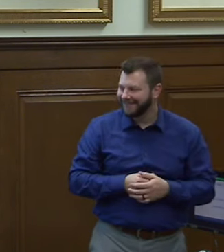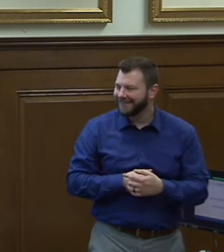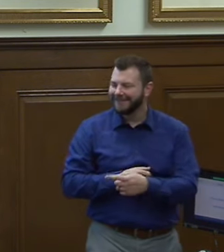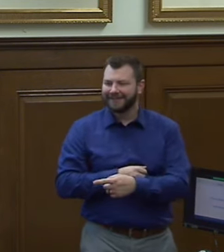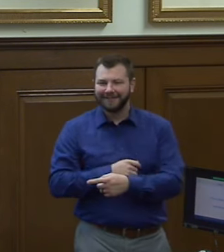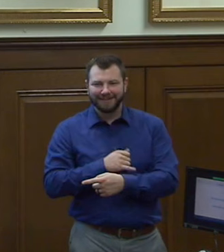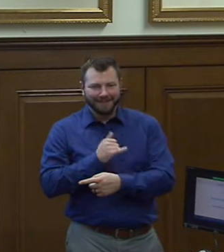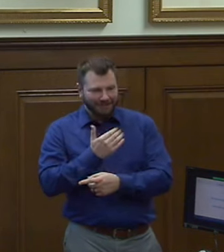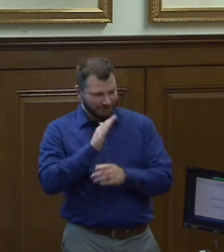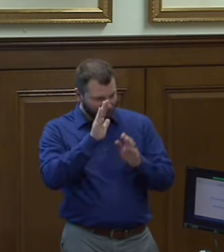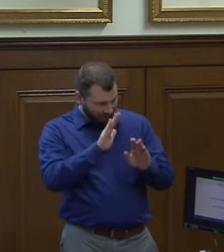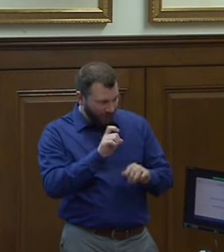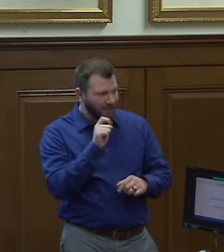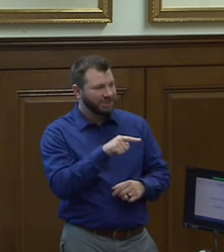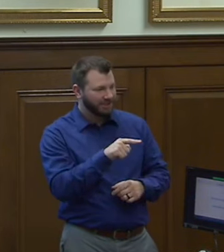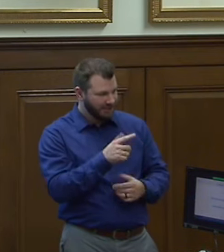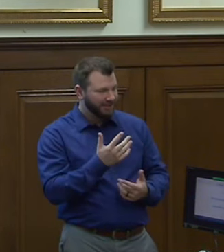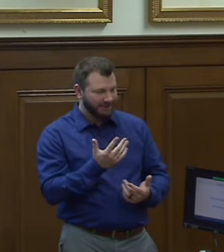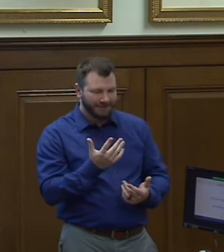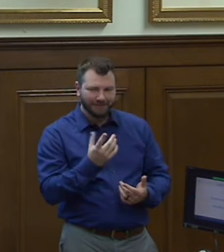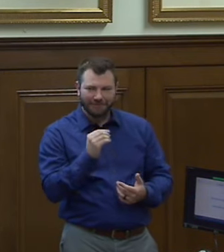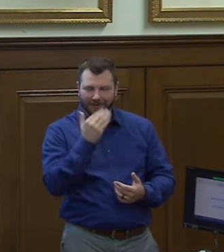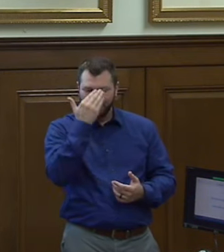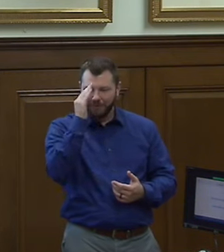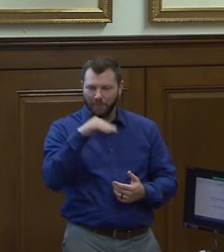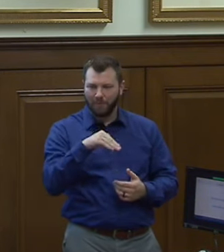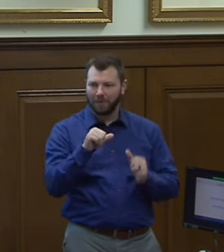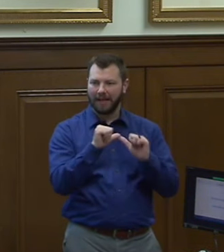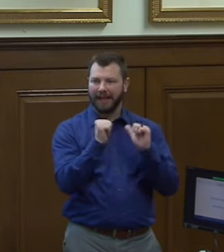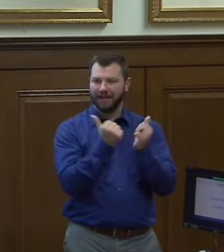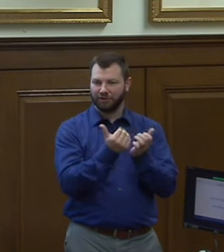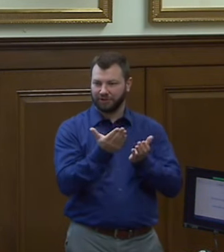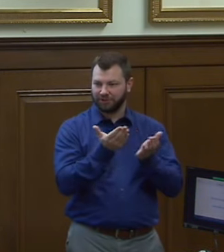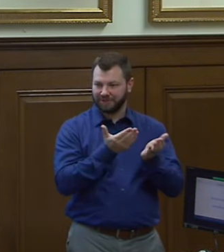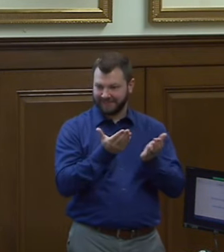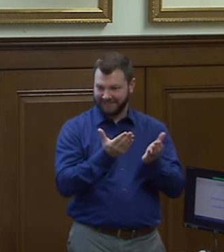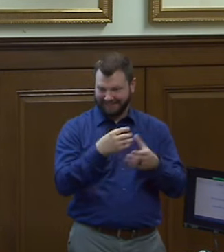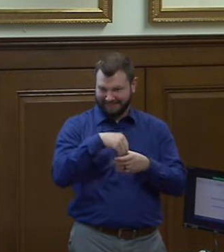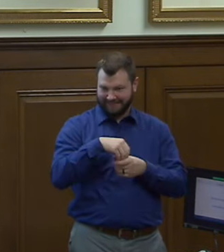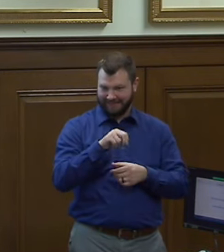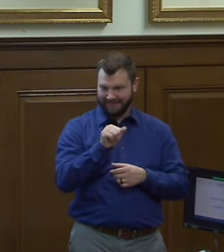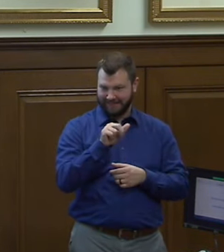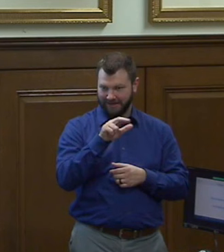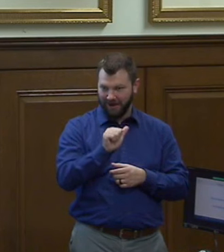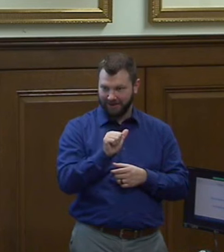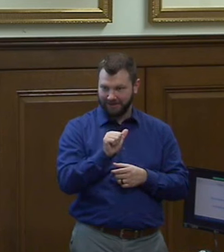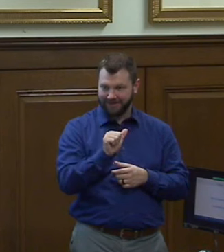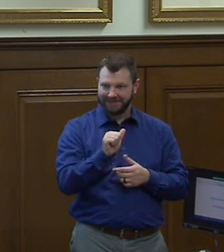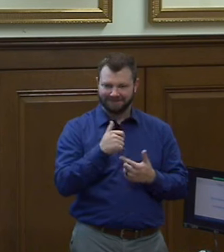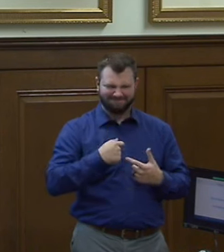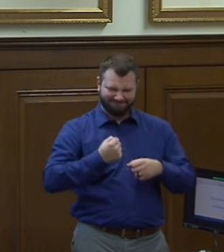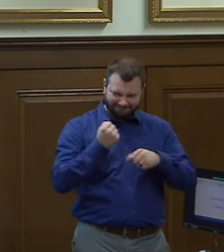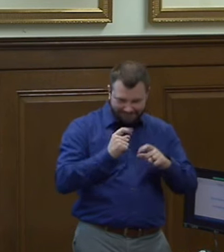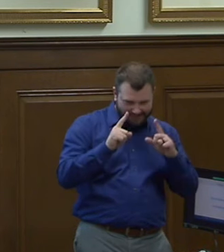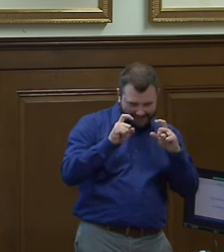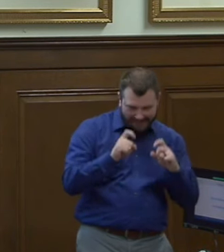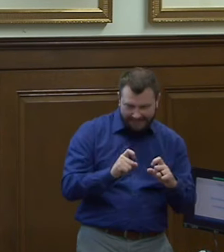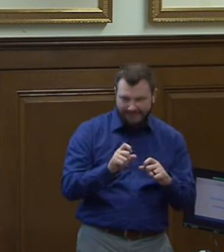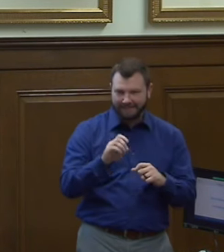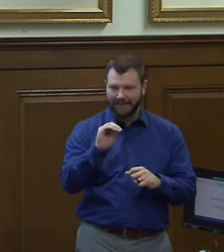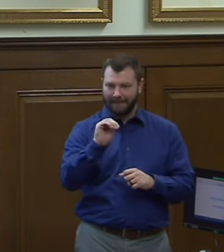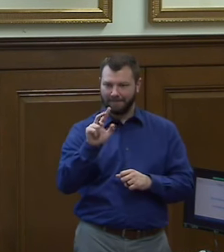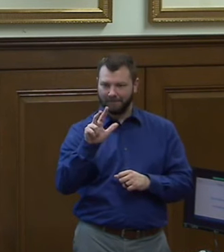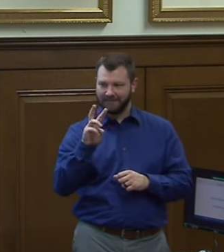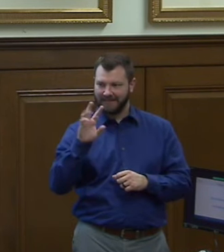that's a great question and i do know that agency services within nara has been extensively testing m365